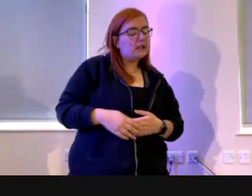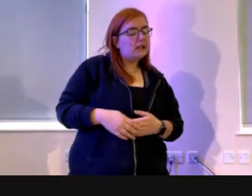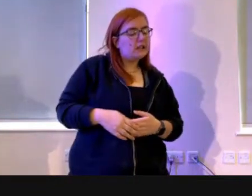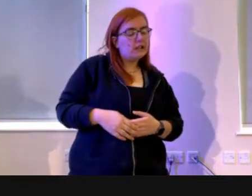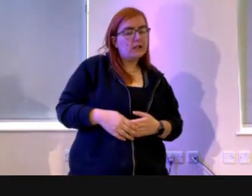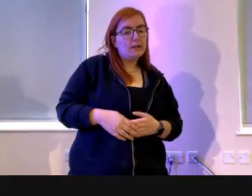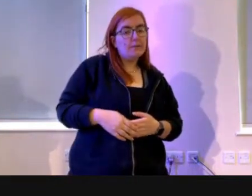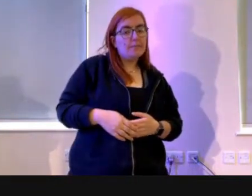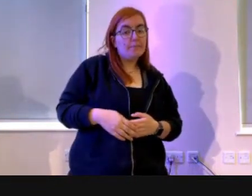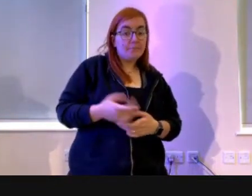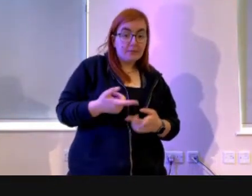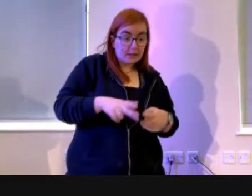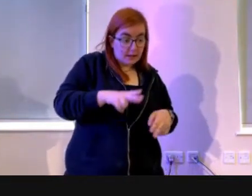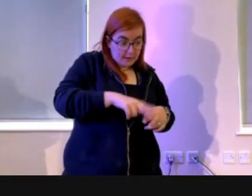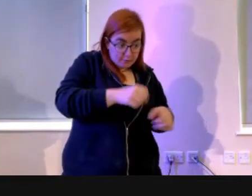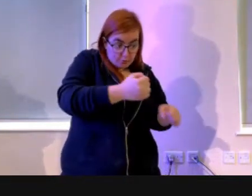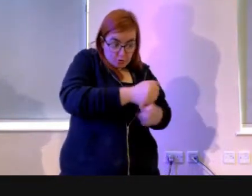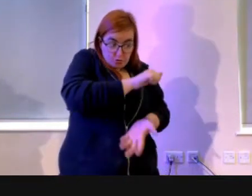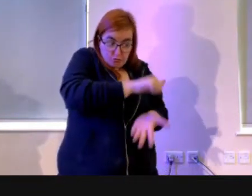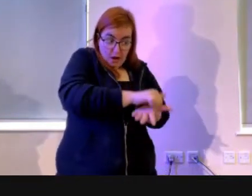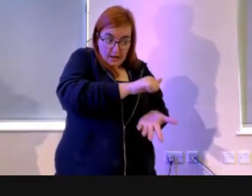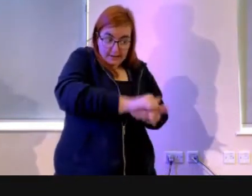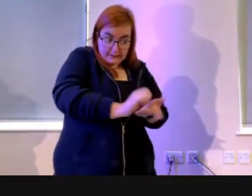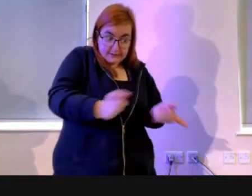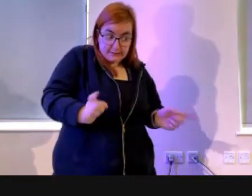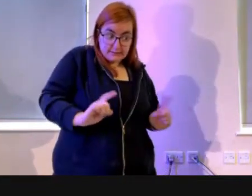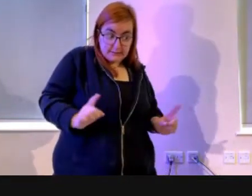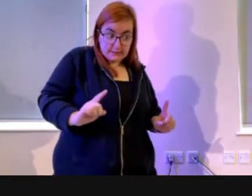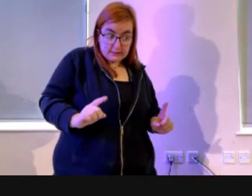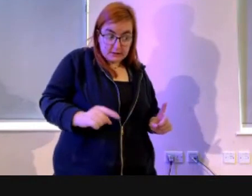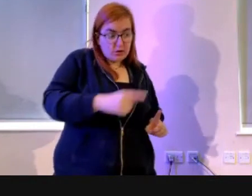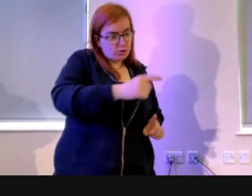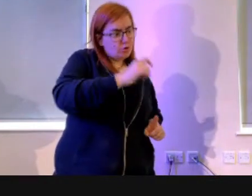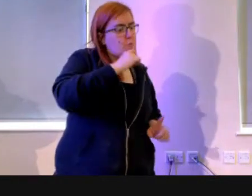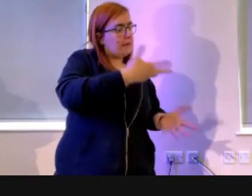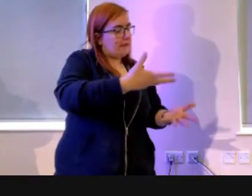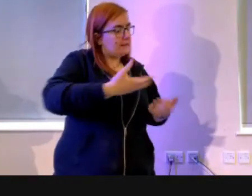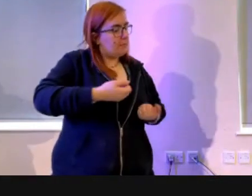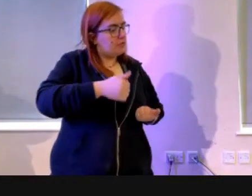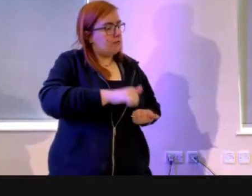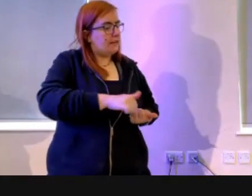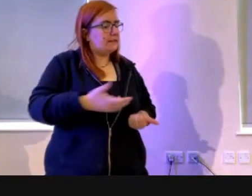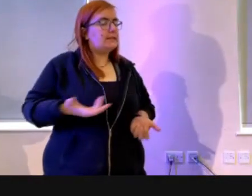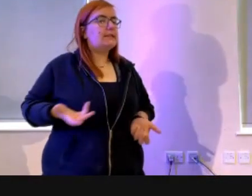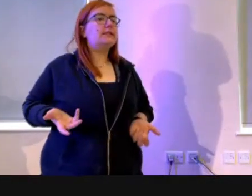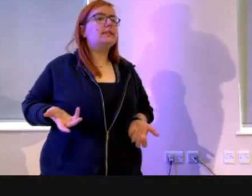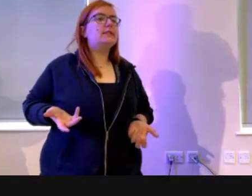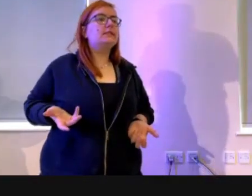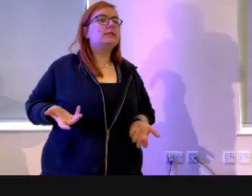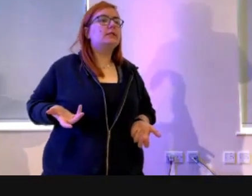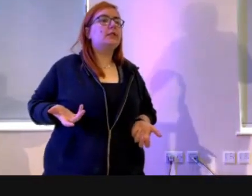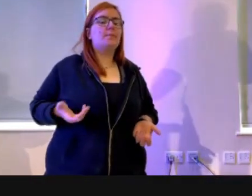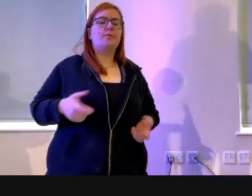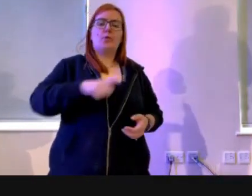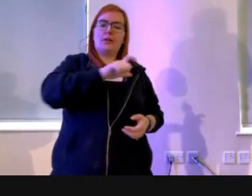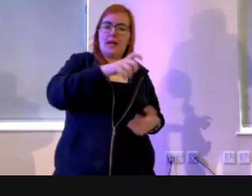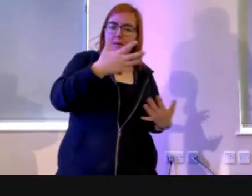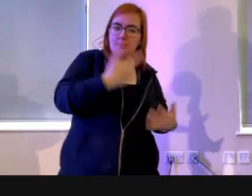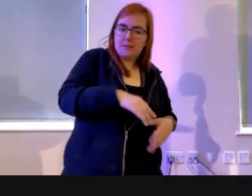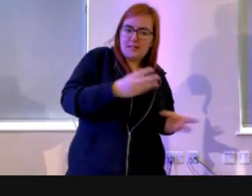If you do what is right, will you not be accepted? So Cain's done something wrong. We don't really know what